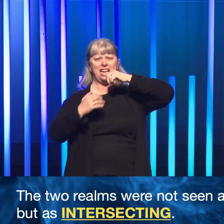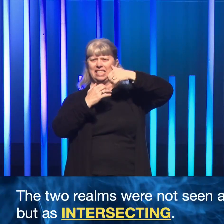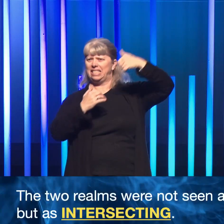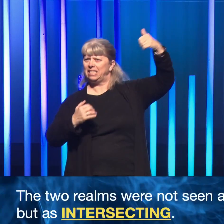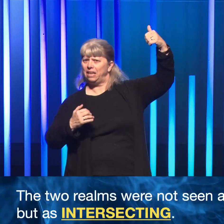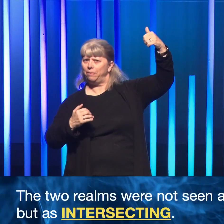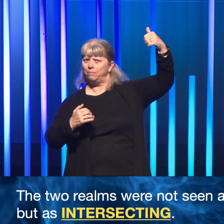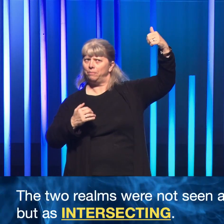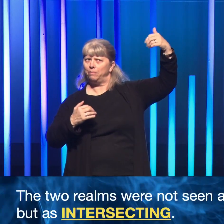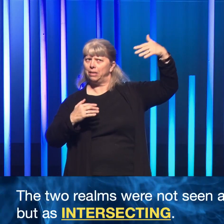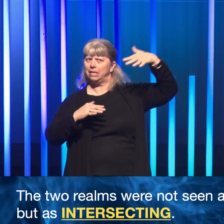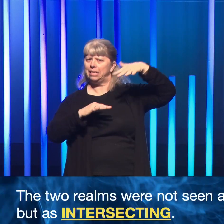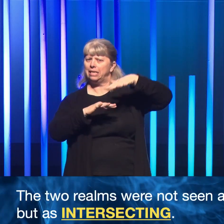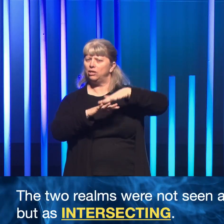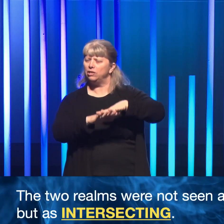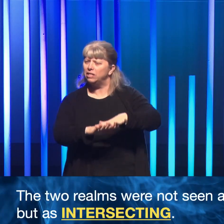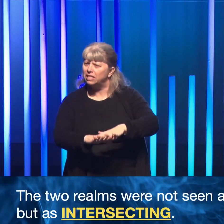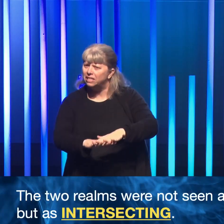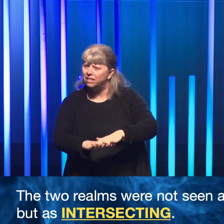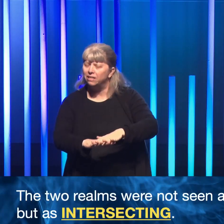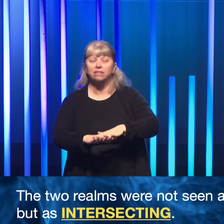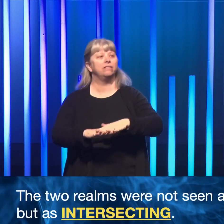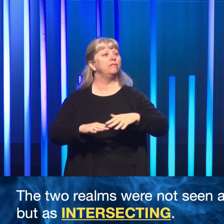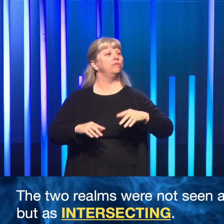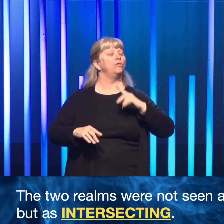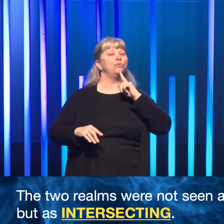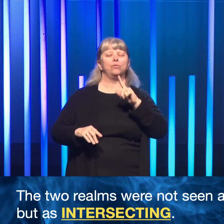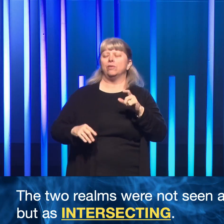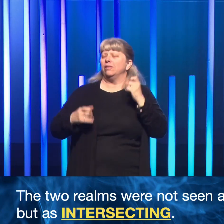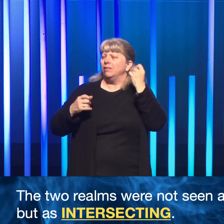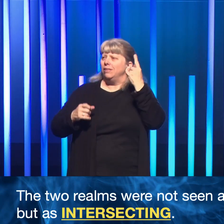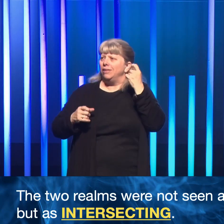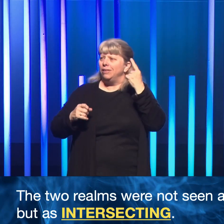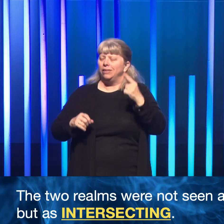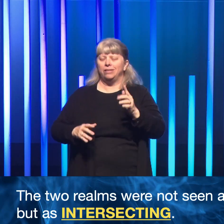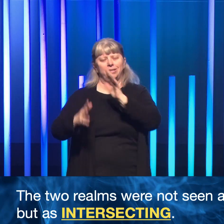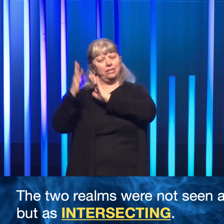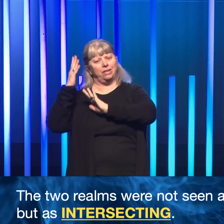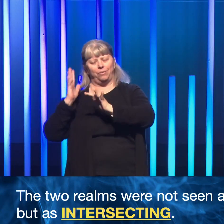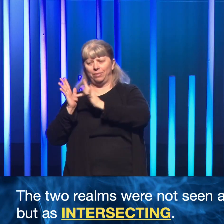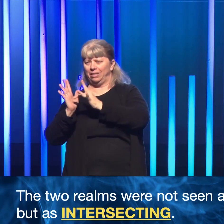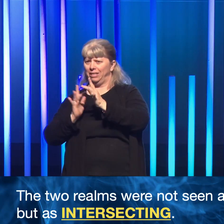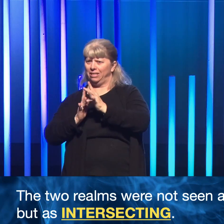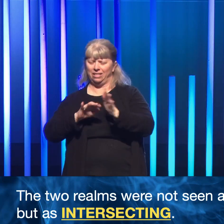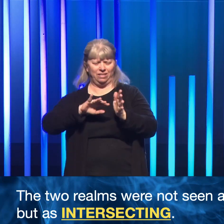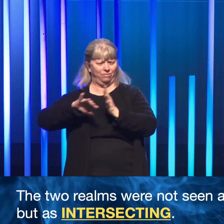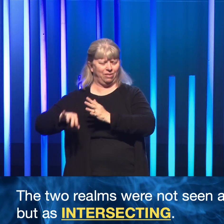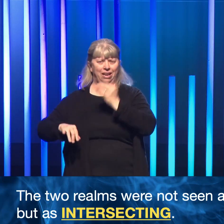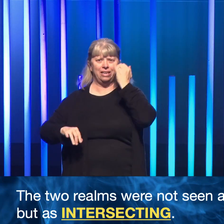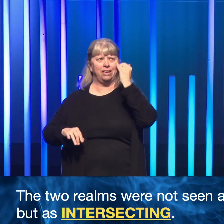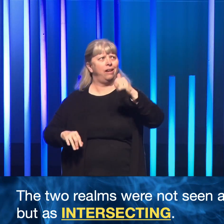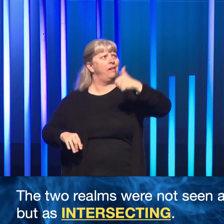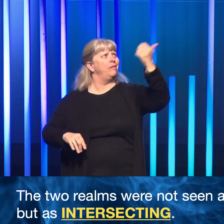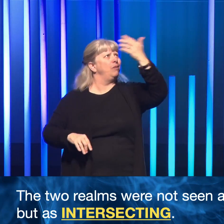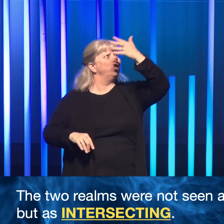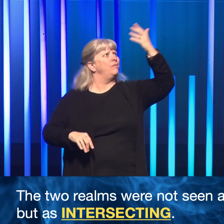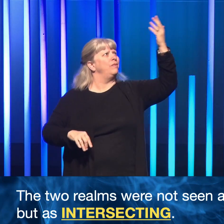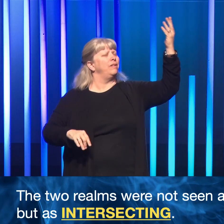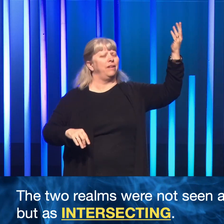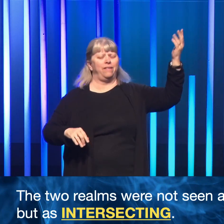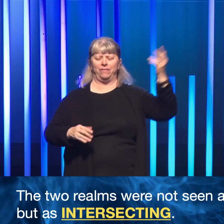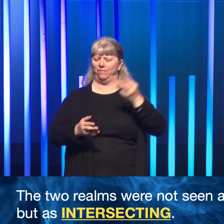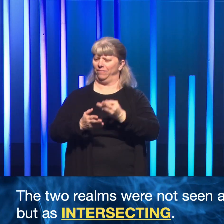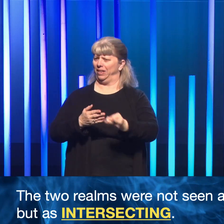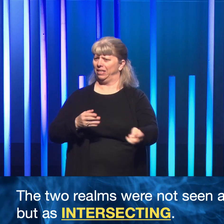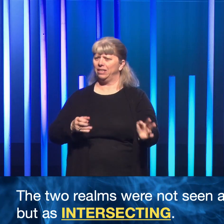actually intersecting. So to try to understand the time of Jesus while dismissing the idea of another realm fails